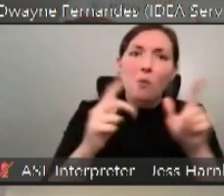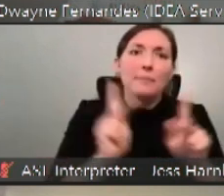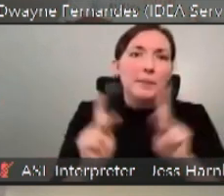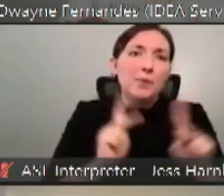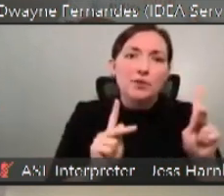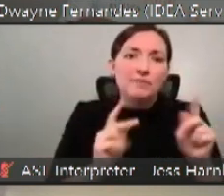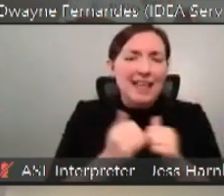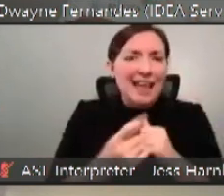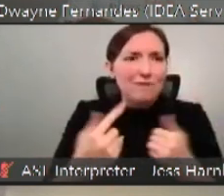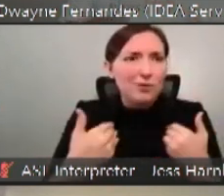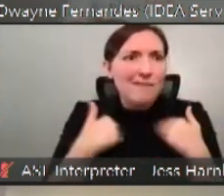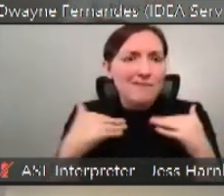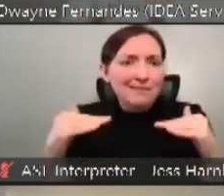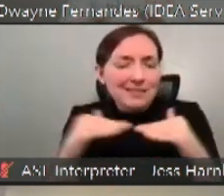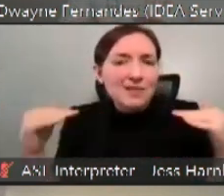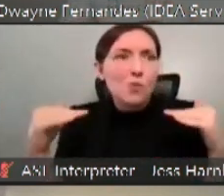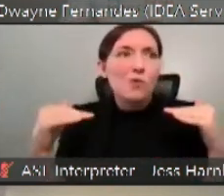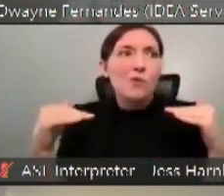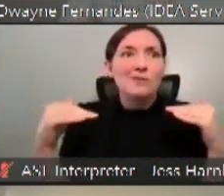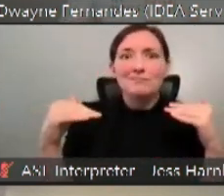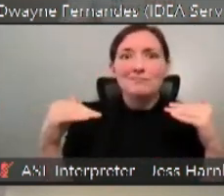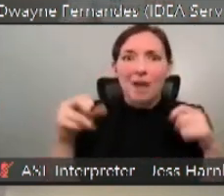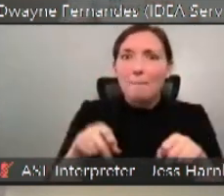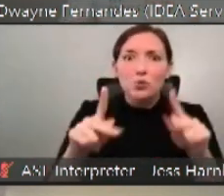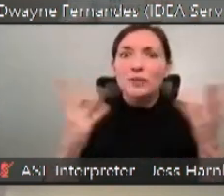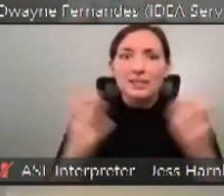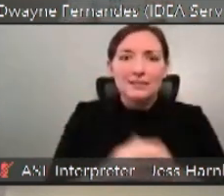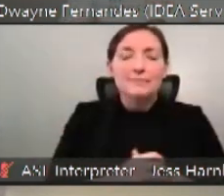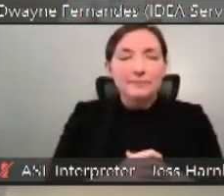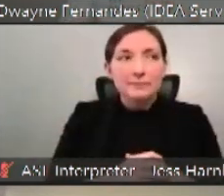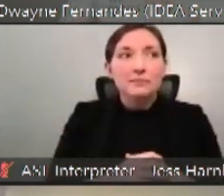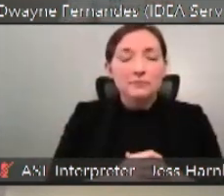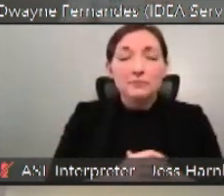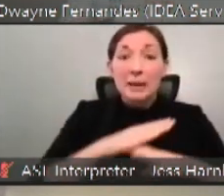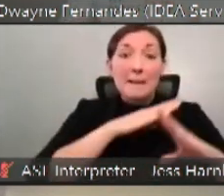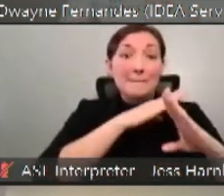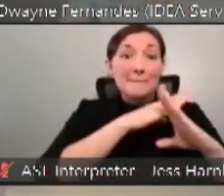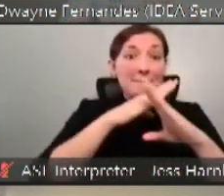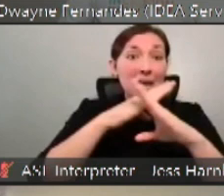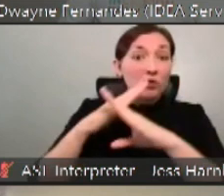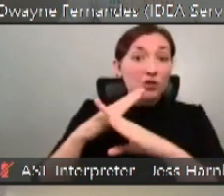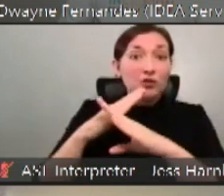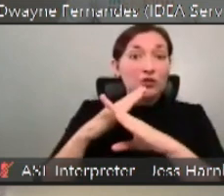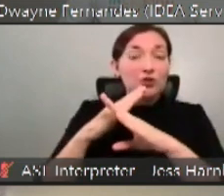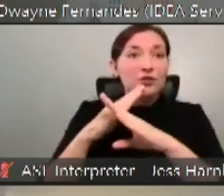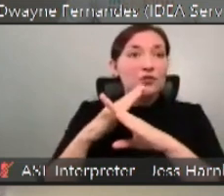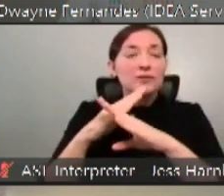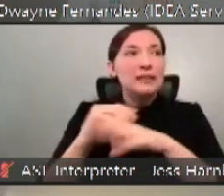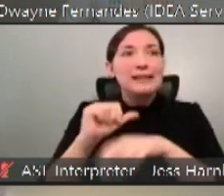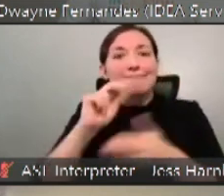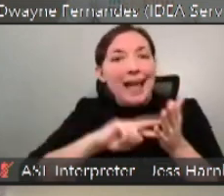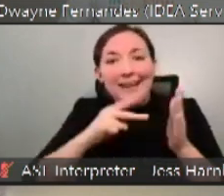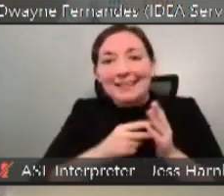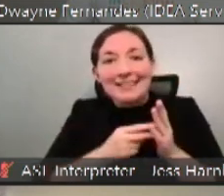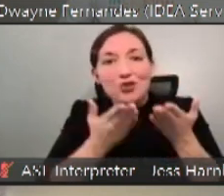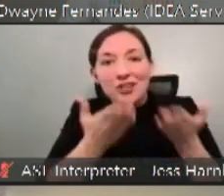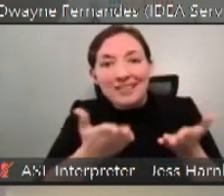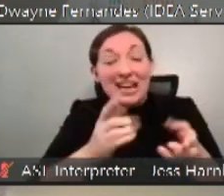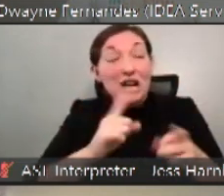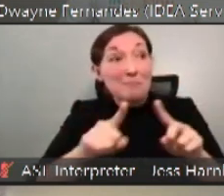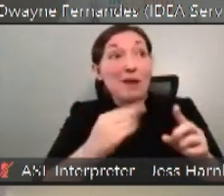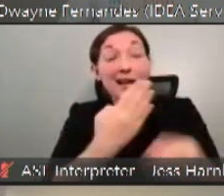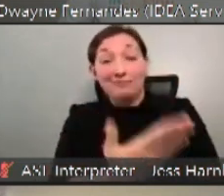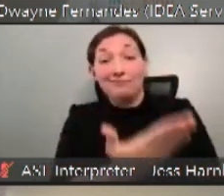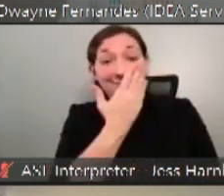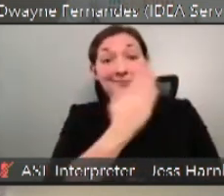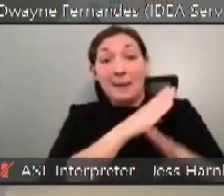everyone having an equal and fair opportunity. Barriers are inadvertently placed in front of us and